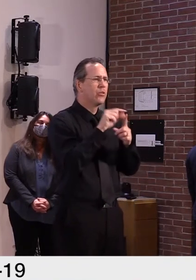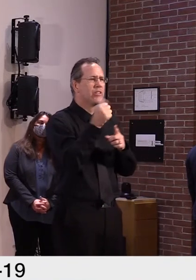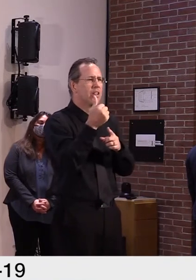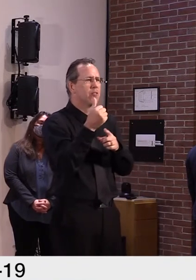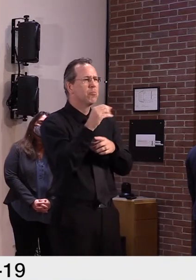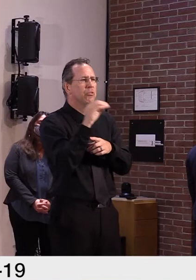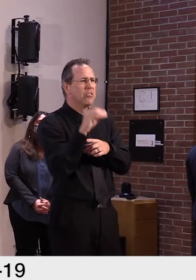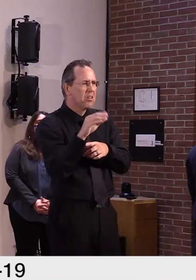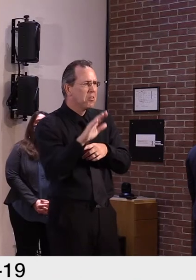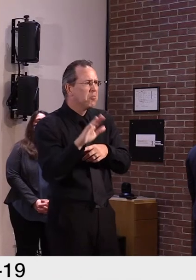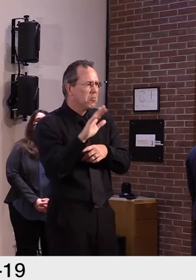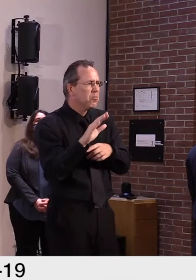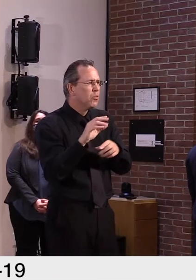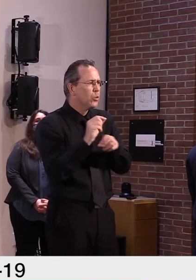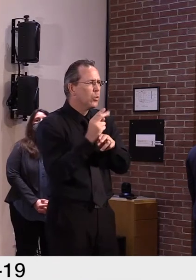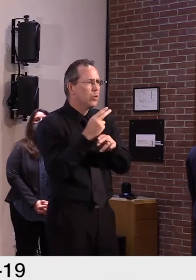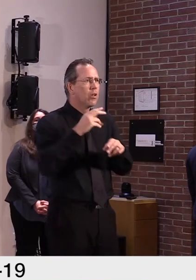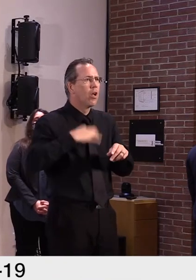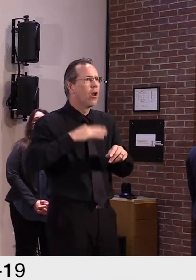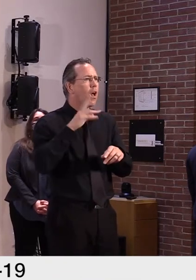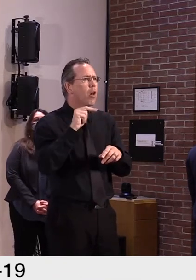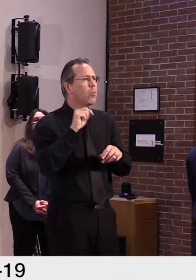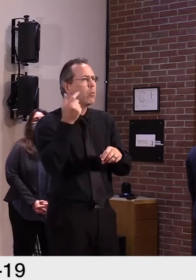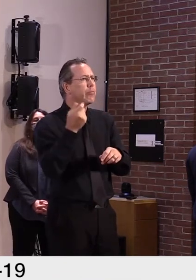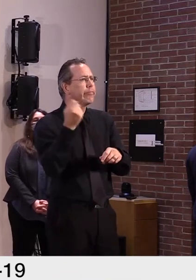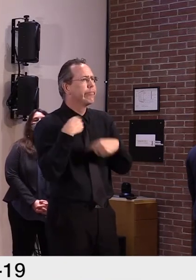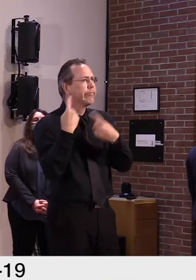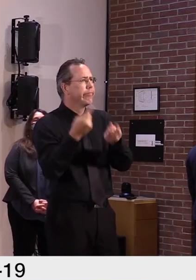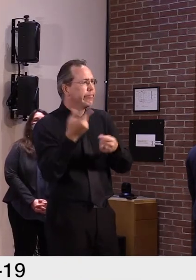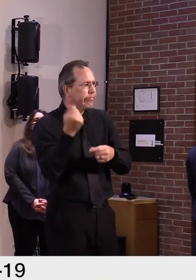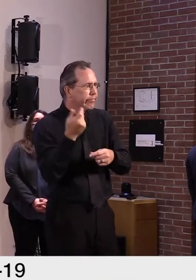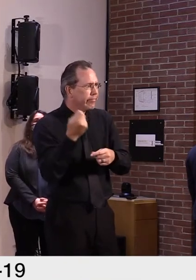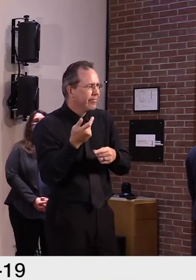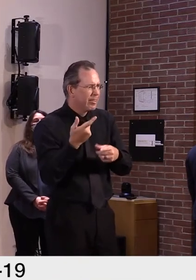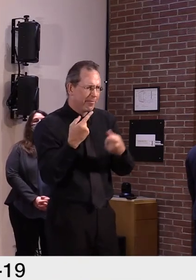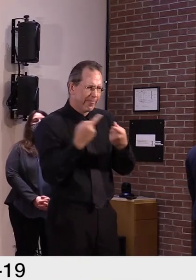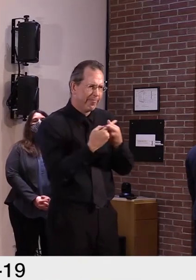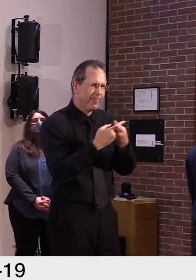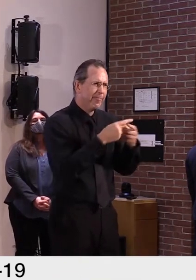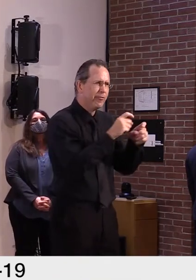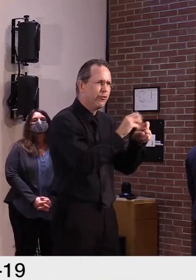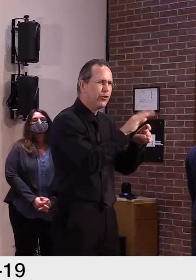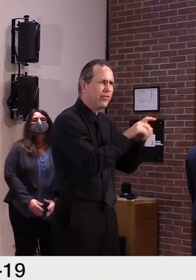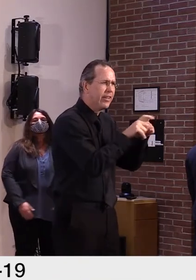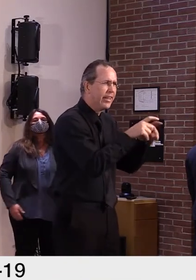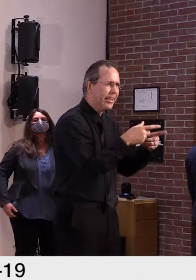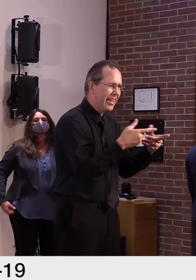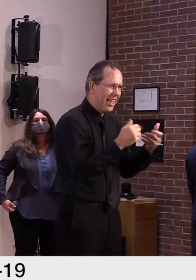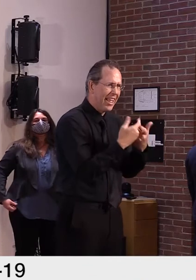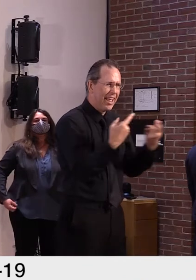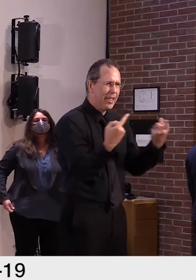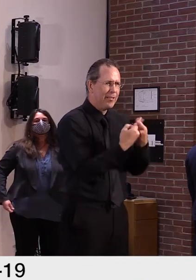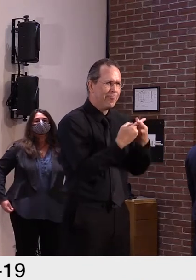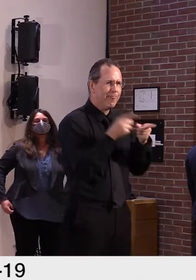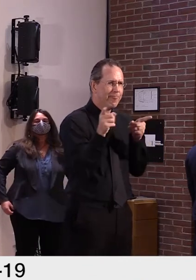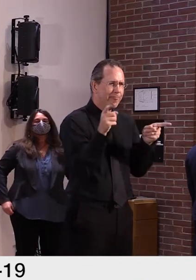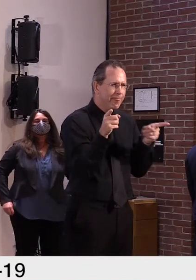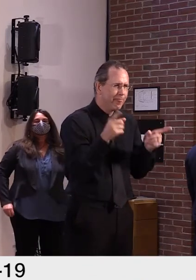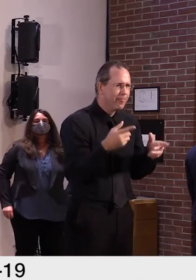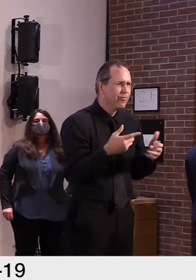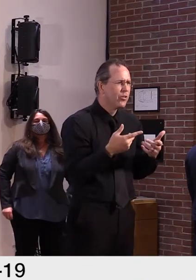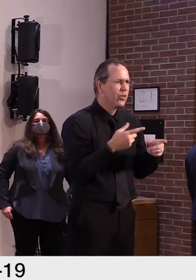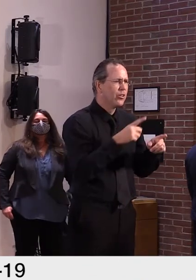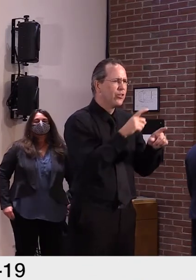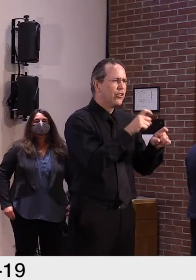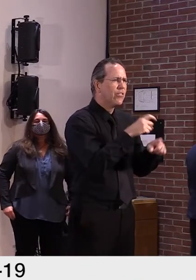government, um, calculates the unemployment rate. Uh, and so, to that effect, I wouldn't look at those